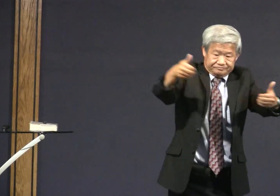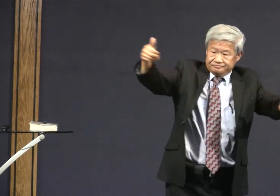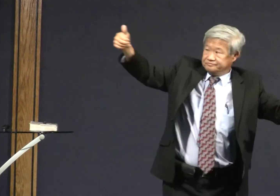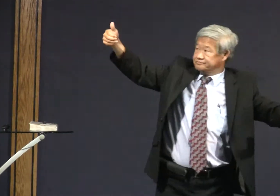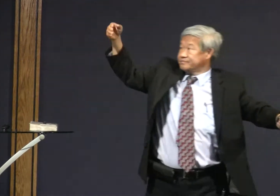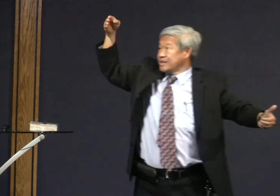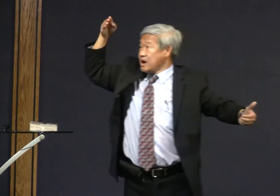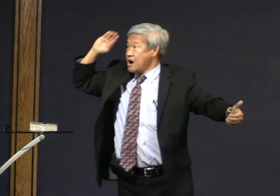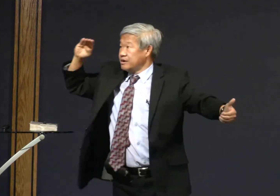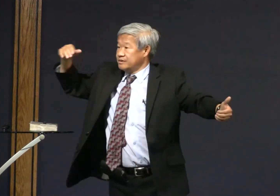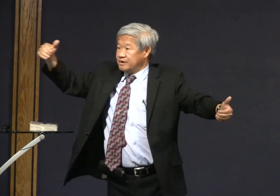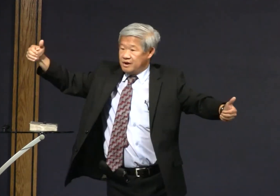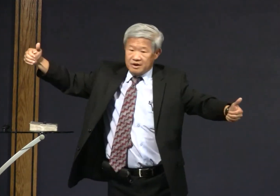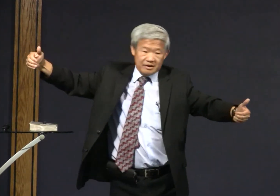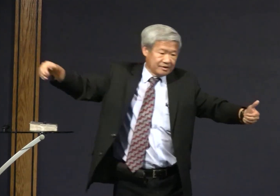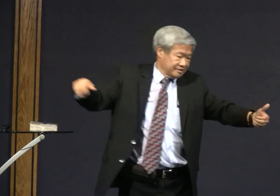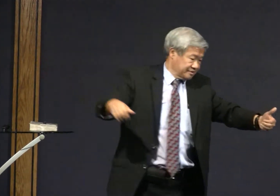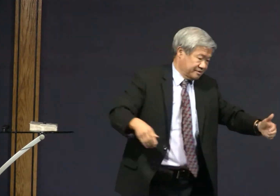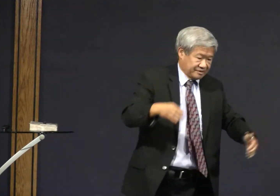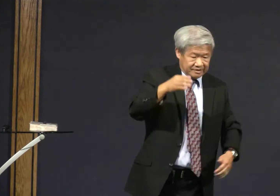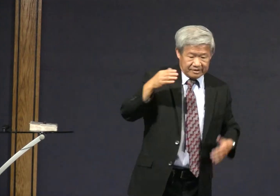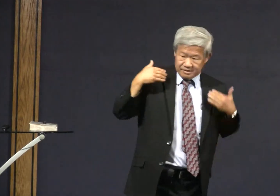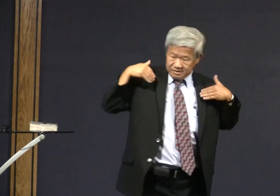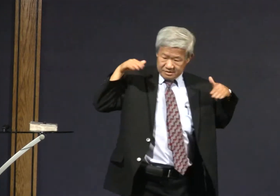and immediately she was separated from God.